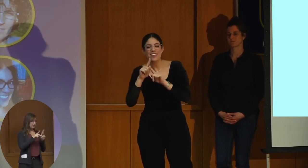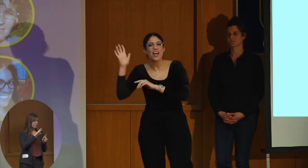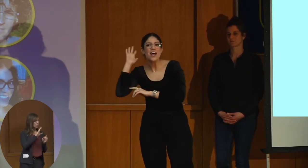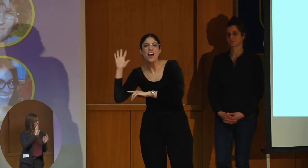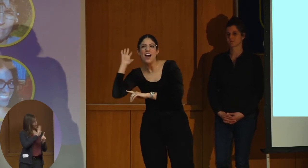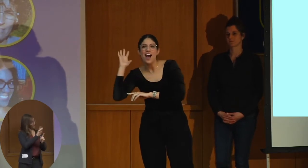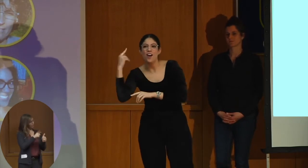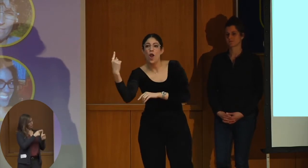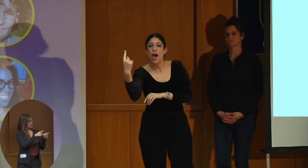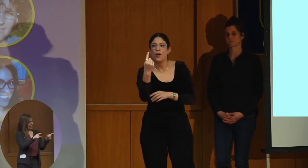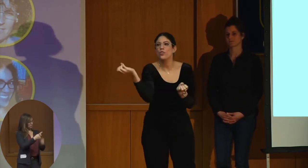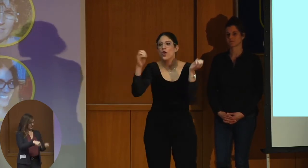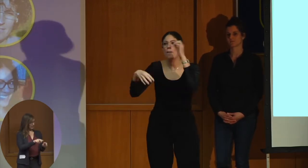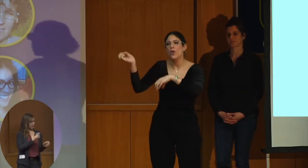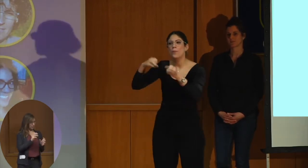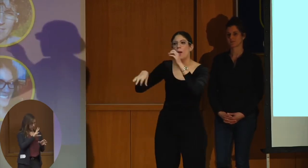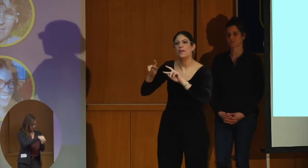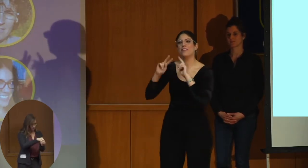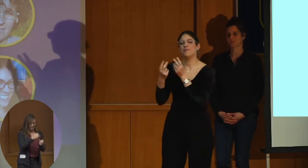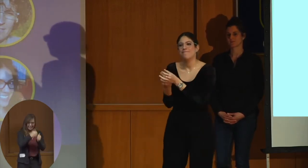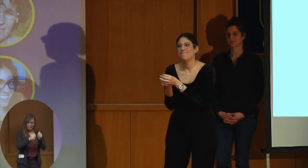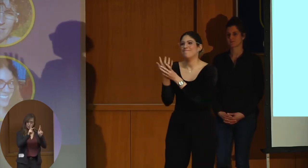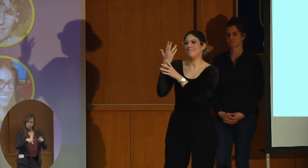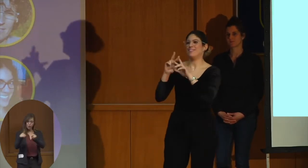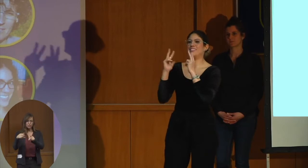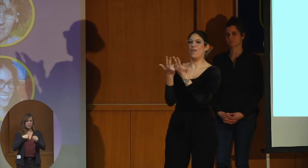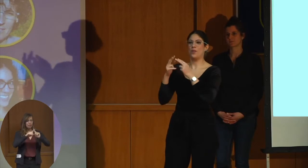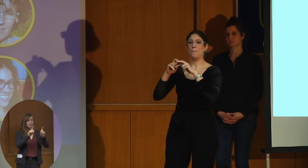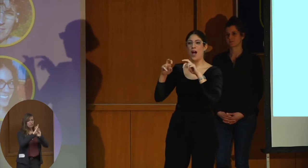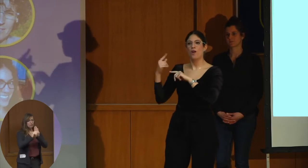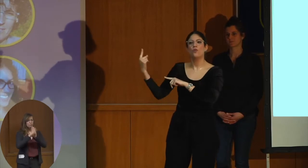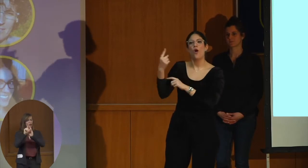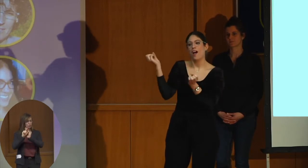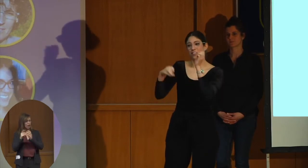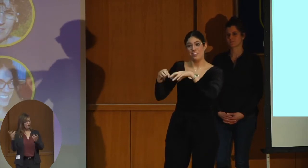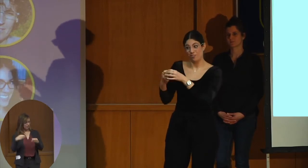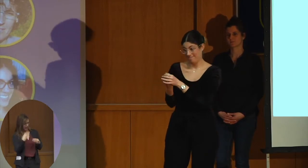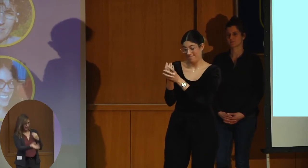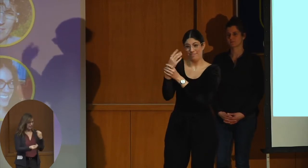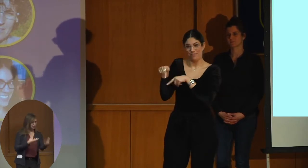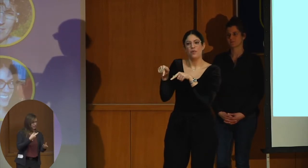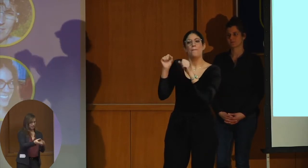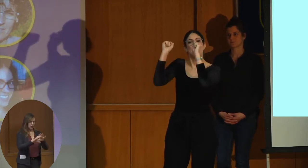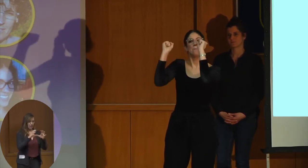Each person in the team has a different background and they give a lot for the success of the project.